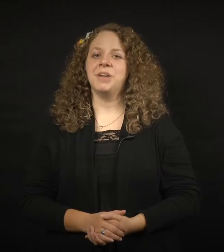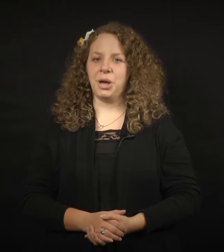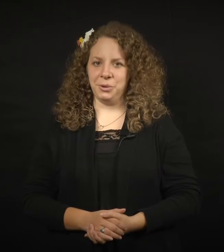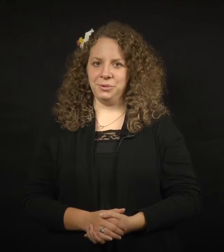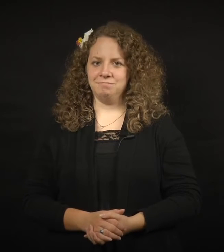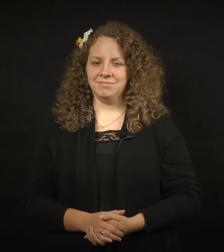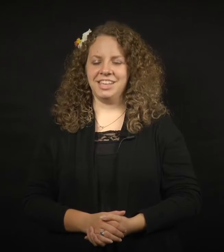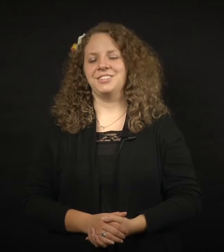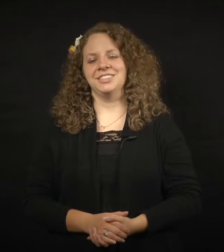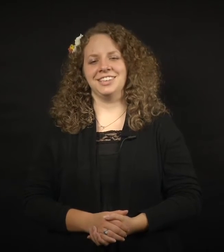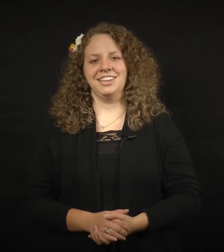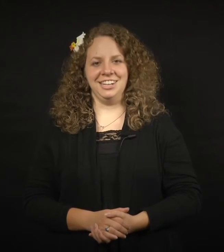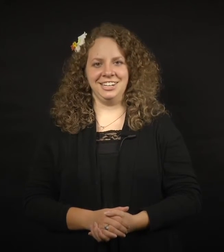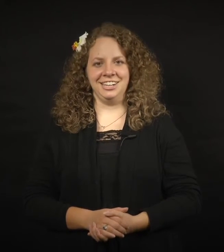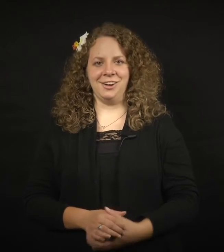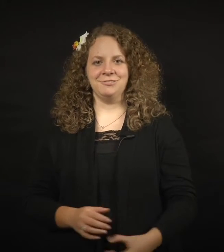O, like in the sign in and out.